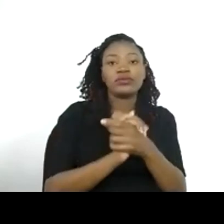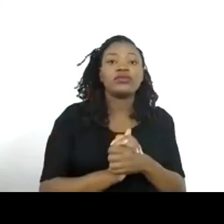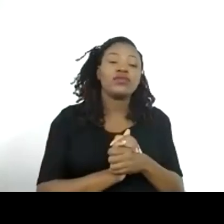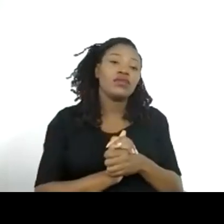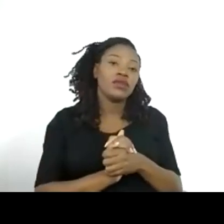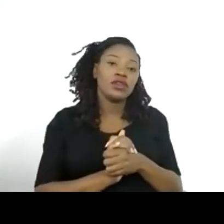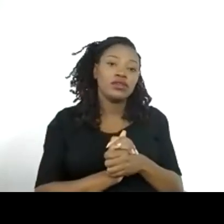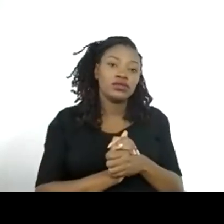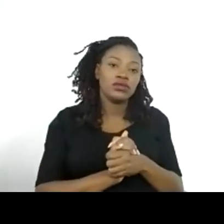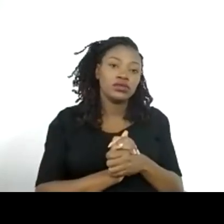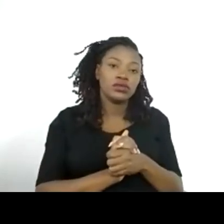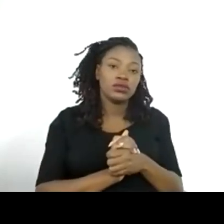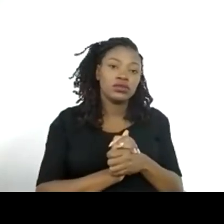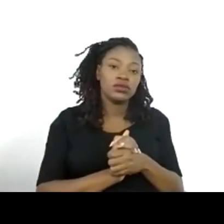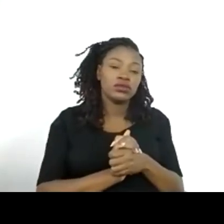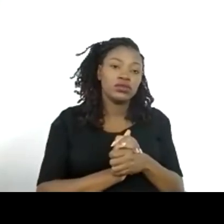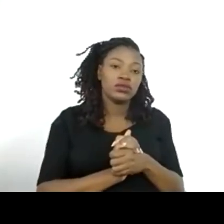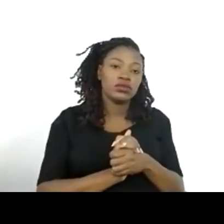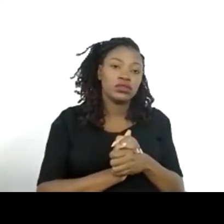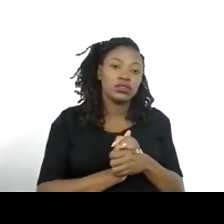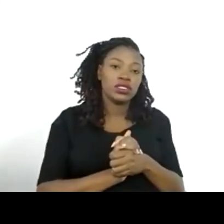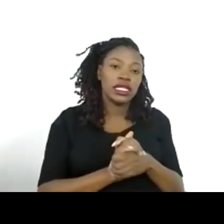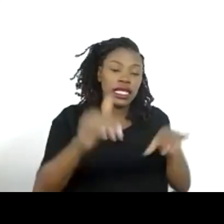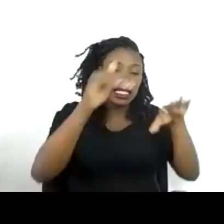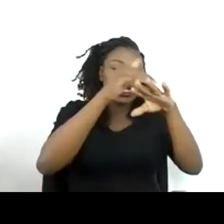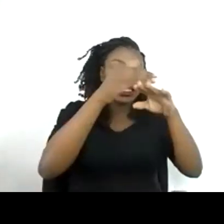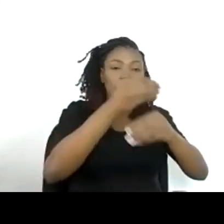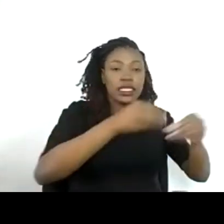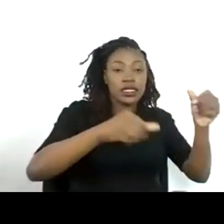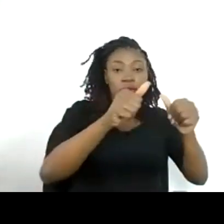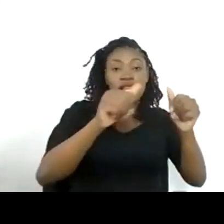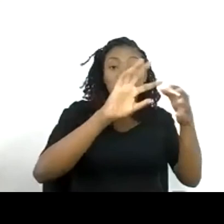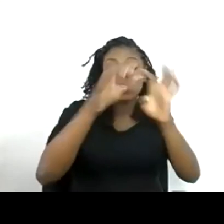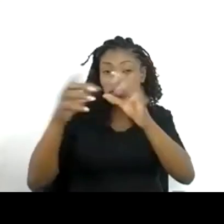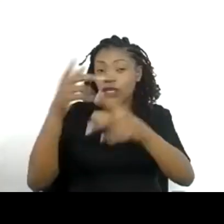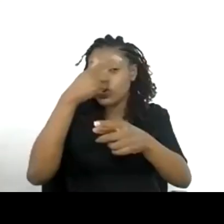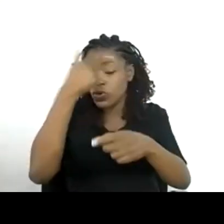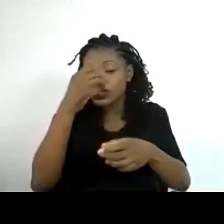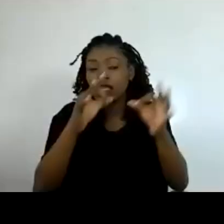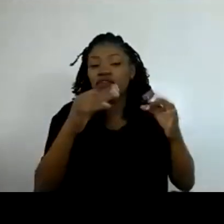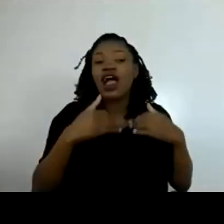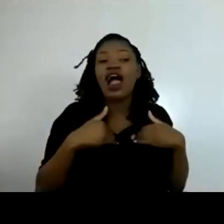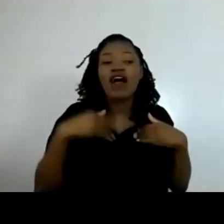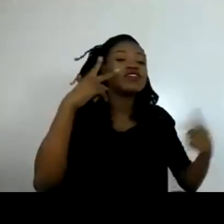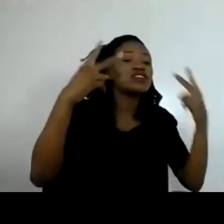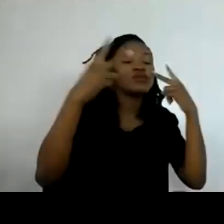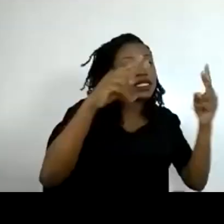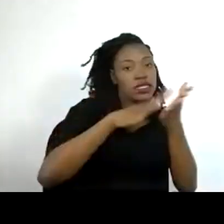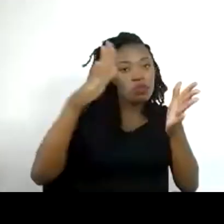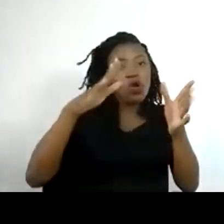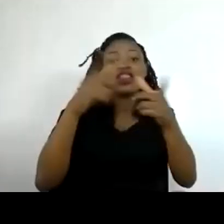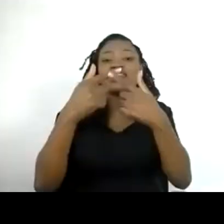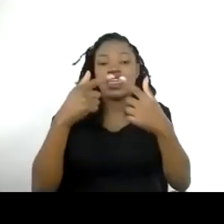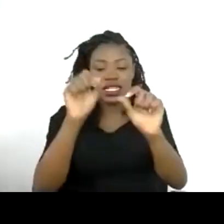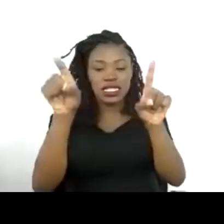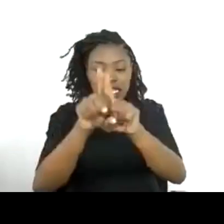Because the more visibility you have, the more information. And we all know that, of course, information is power. So the more you know about your customers,